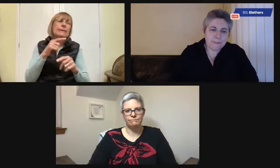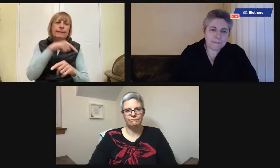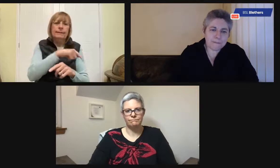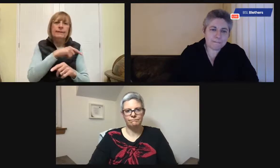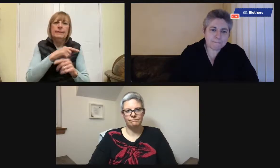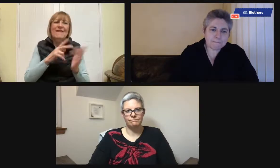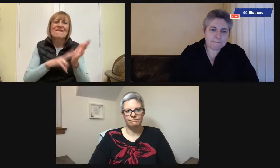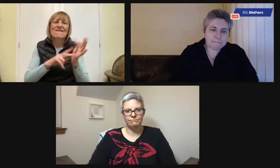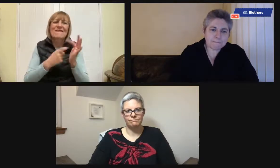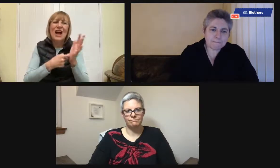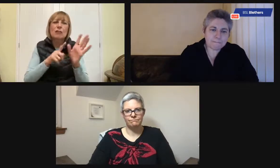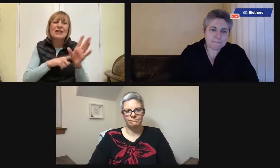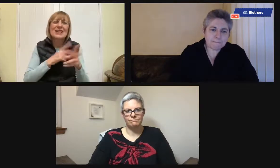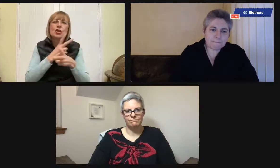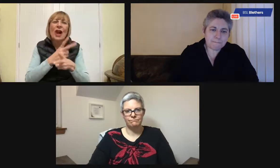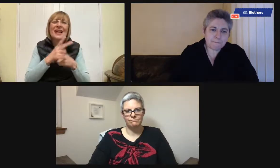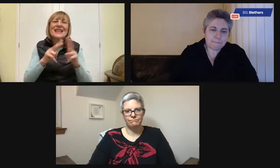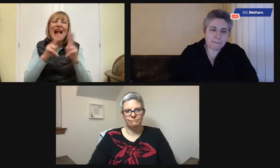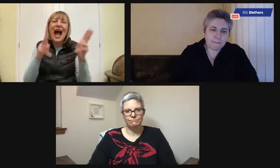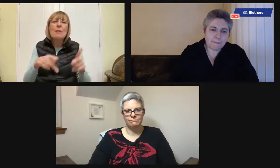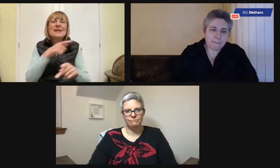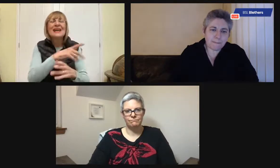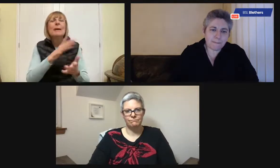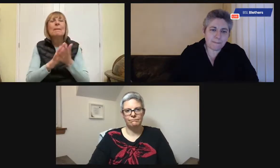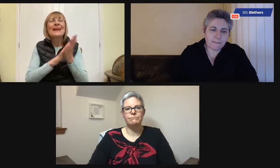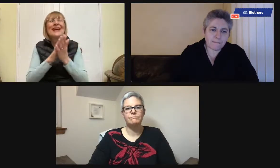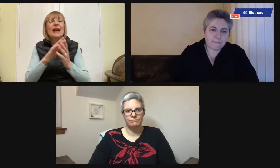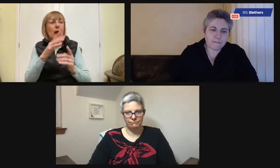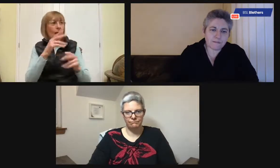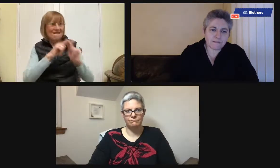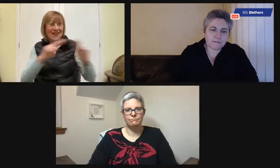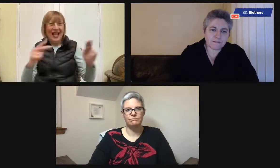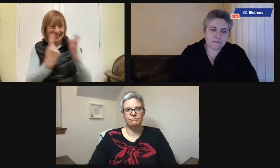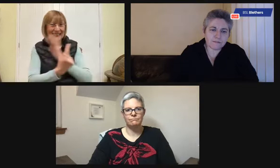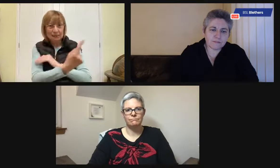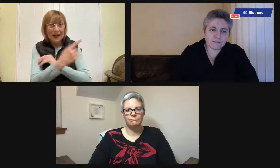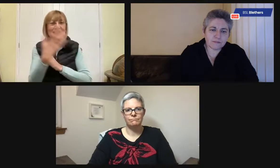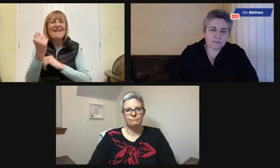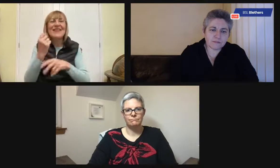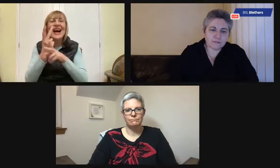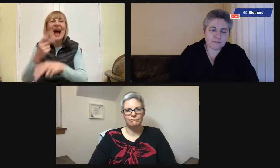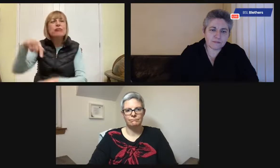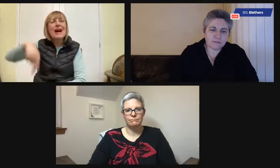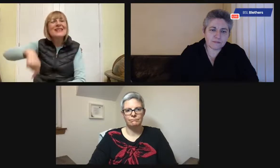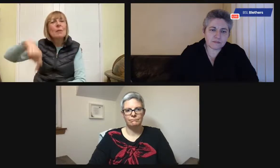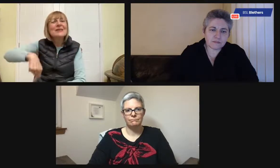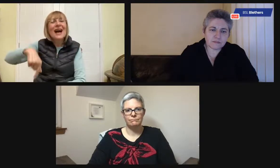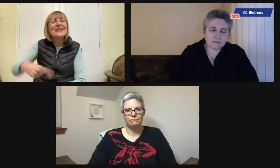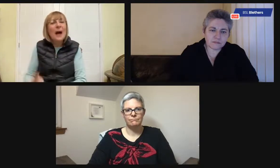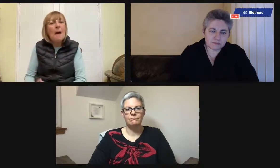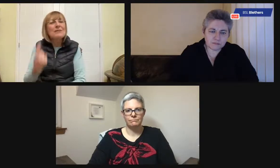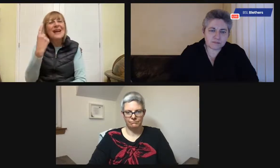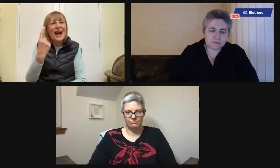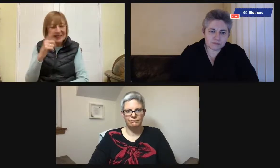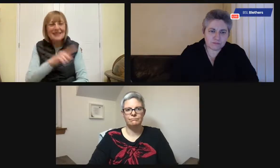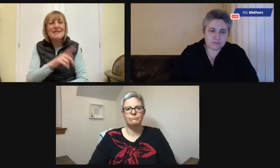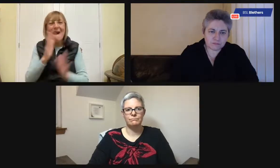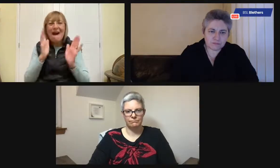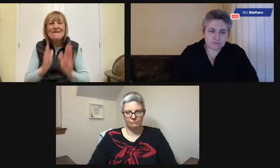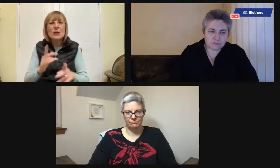hospital at one stage. And she went into very sheltered housing. So, yes, it was,